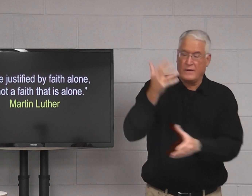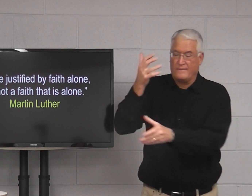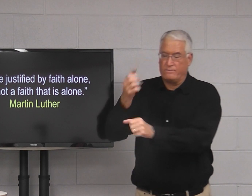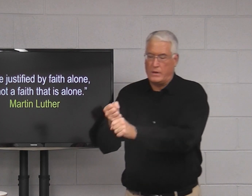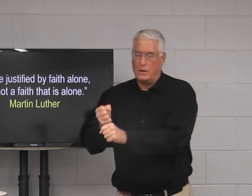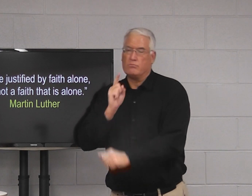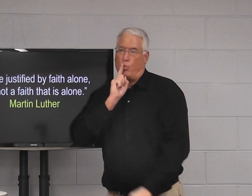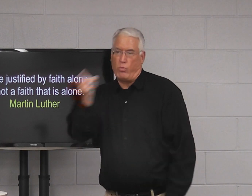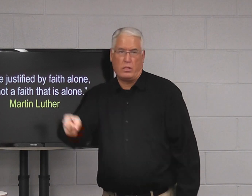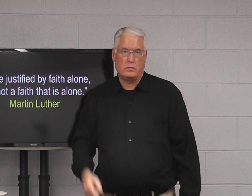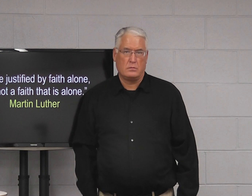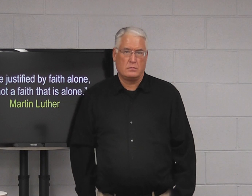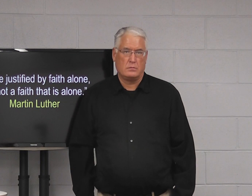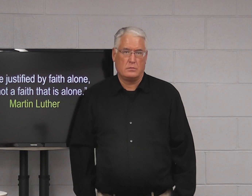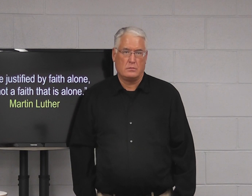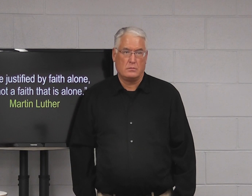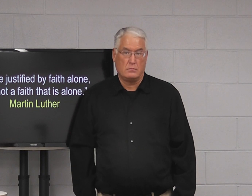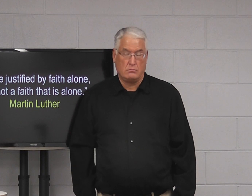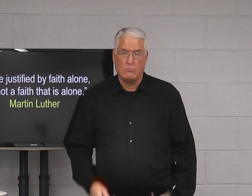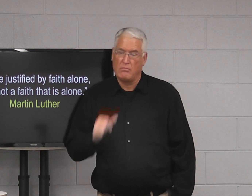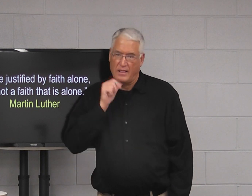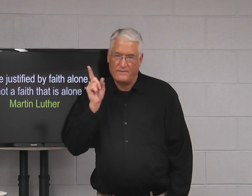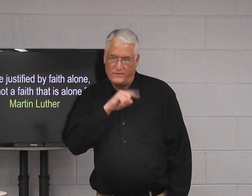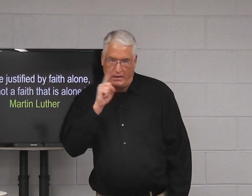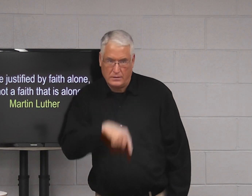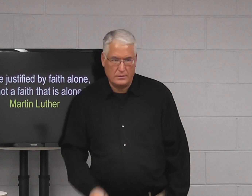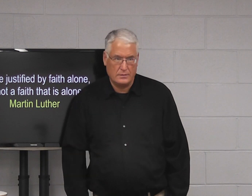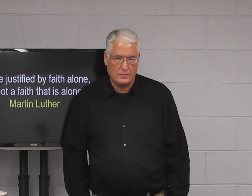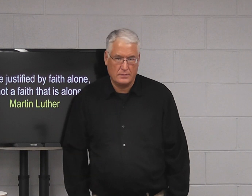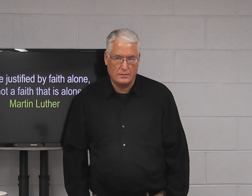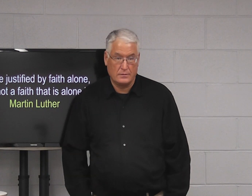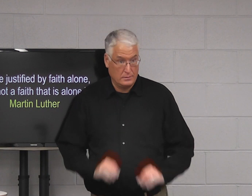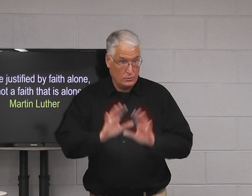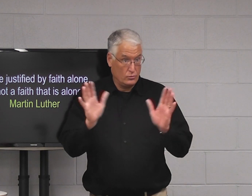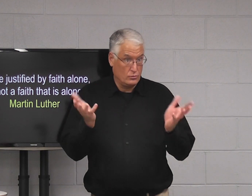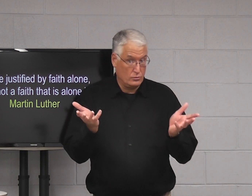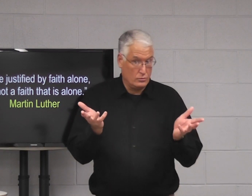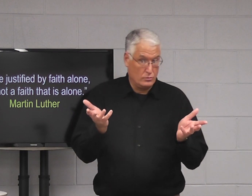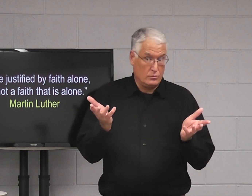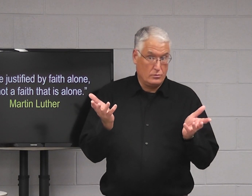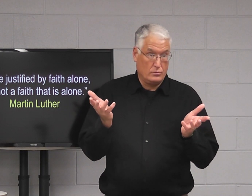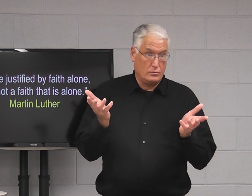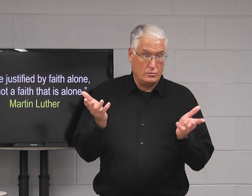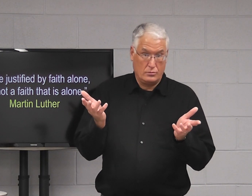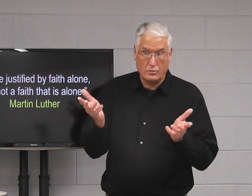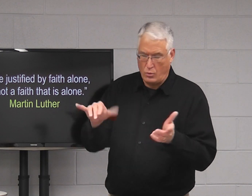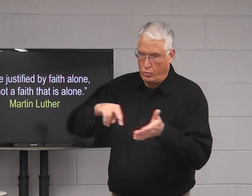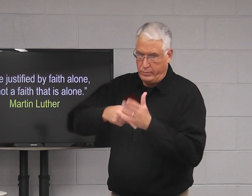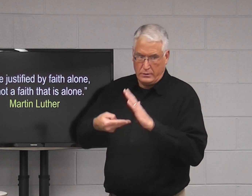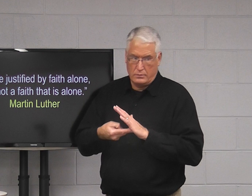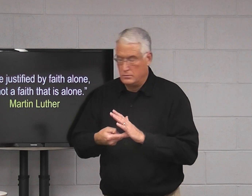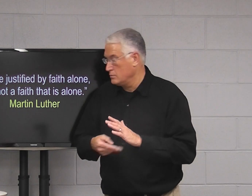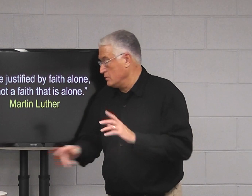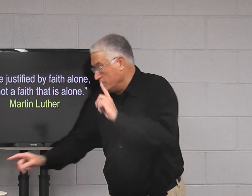with evidence and proof and your works is a proof that your faith is true and not